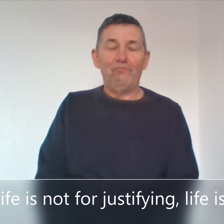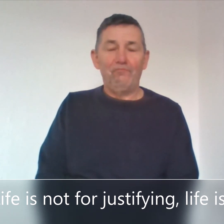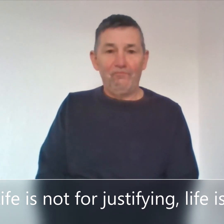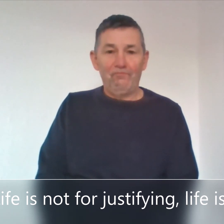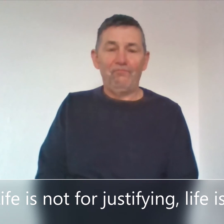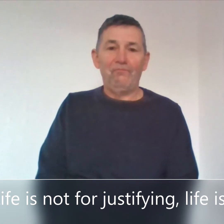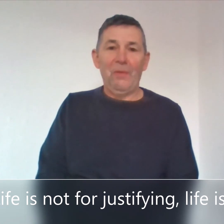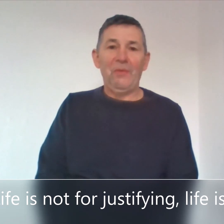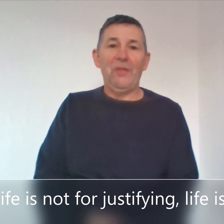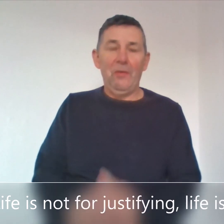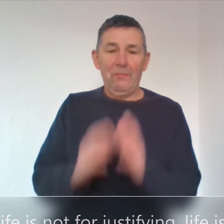namaste